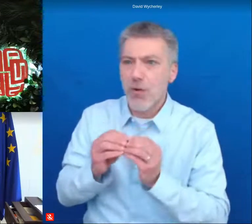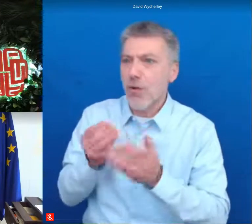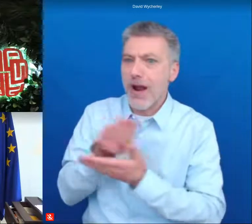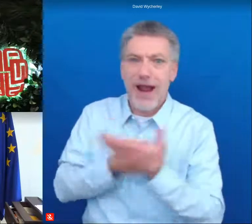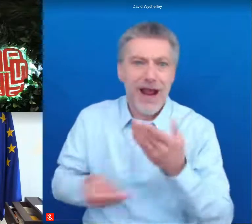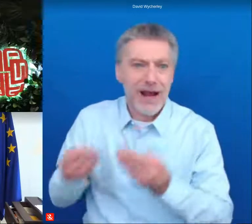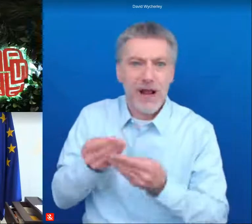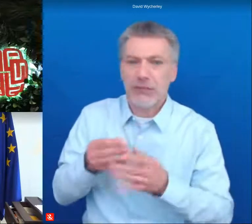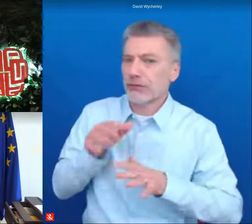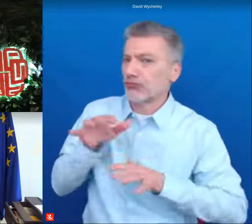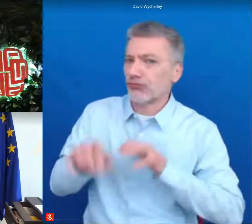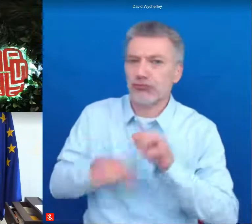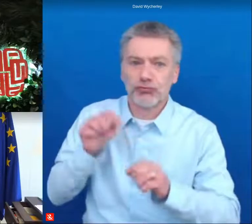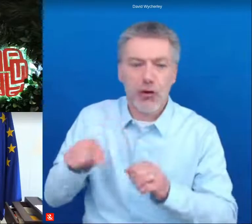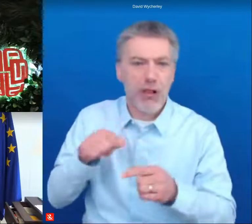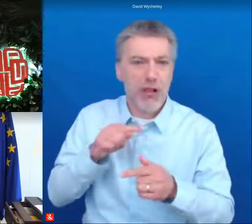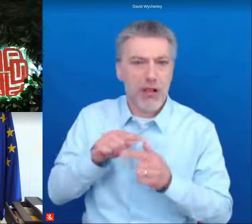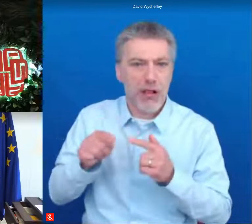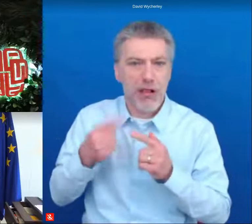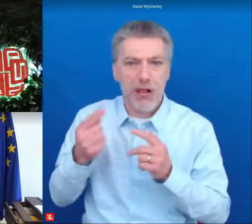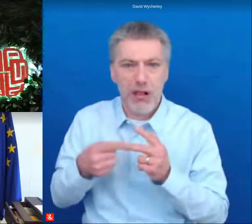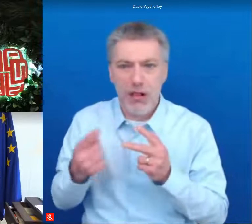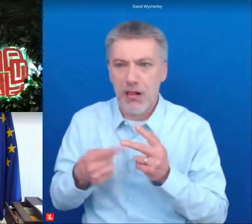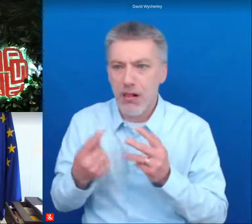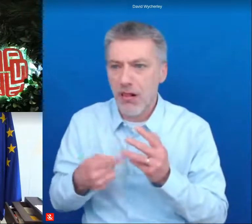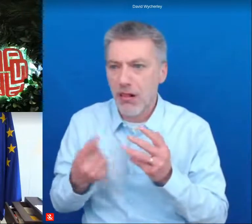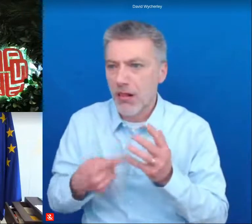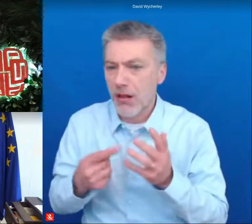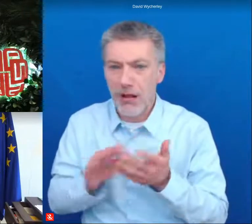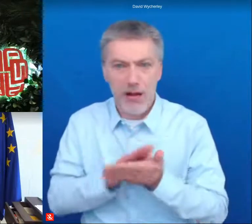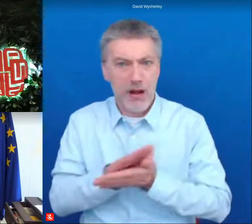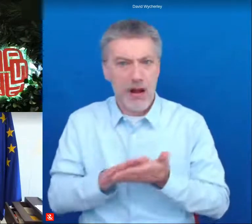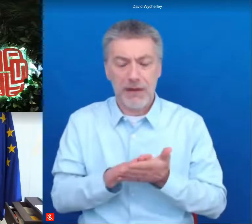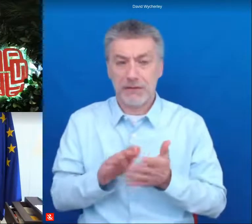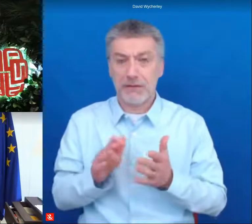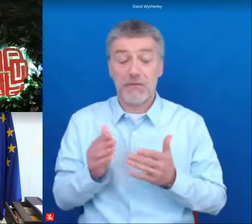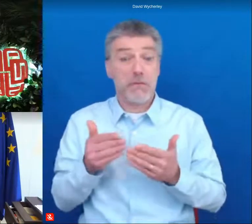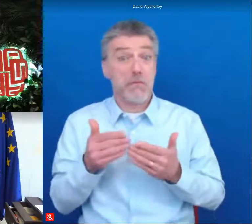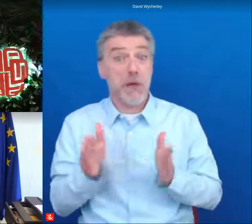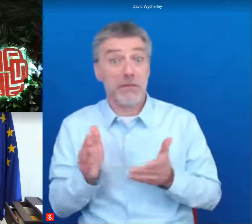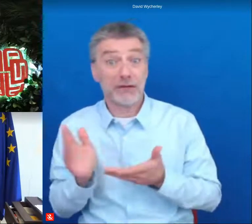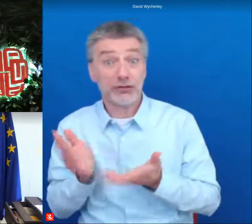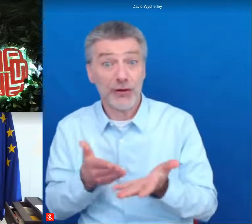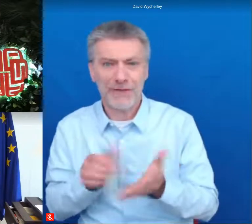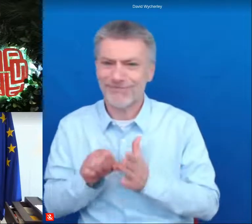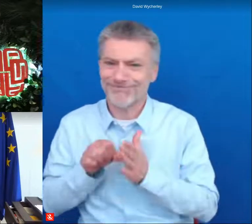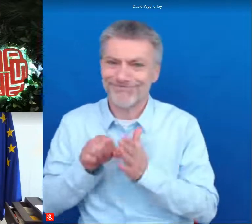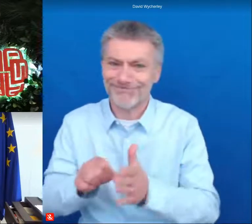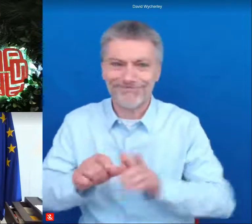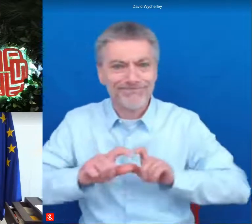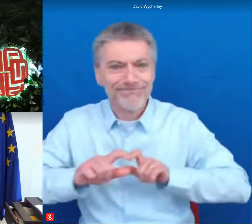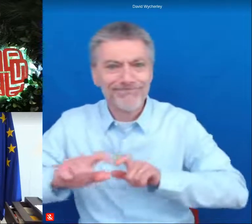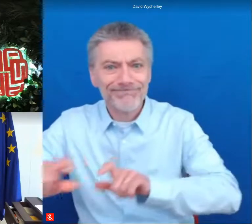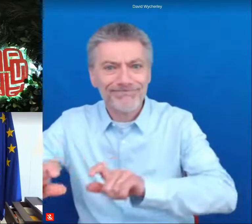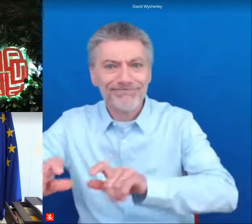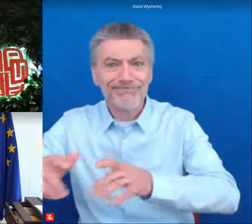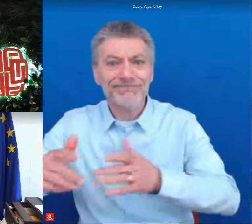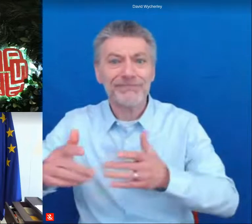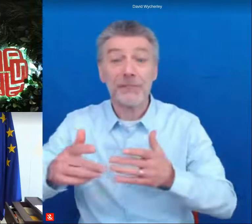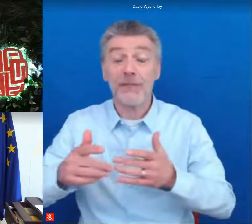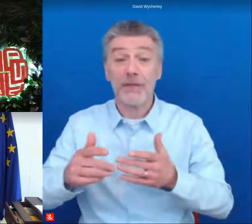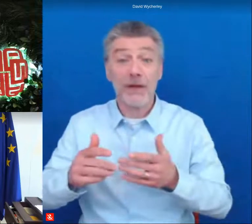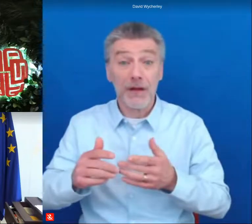activity which makes it difficult to maintain the public services and even more difficult creating new